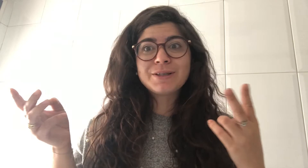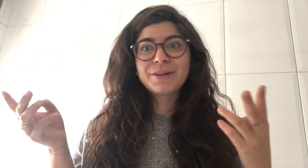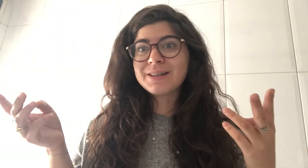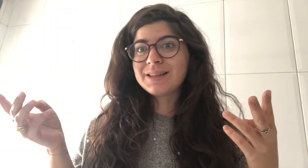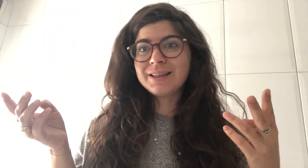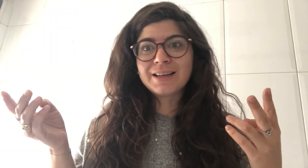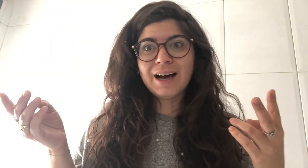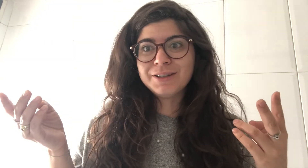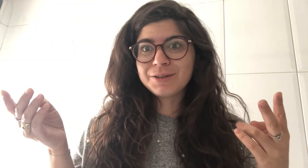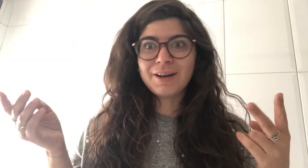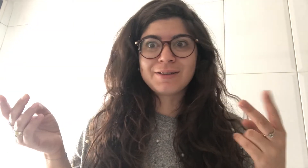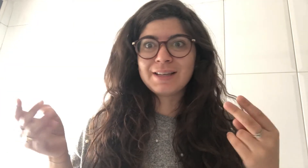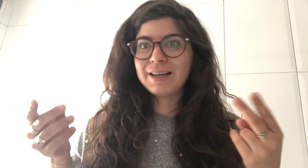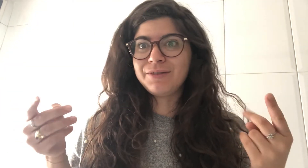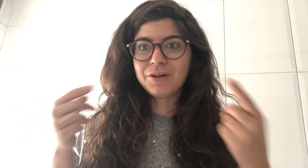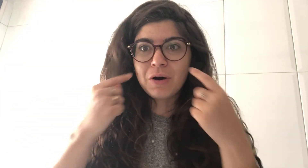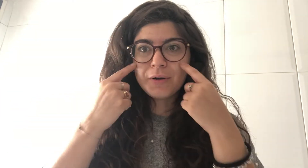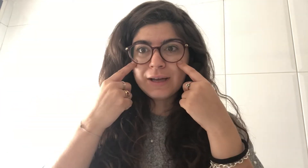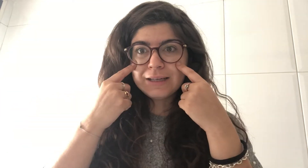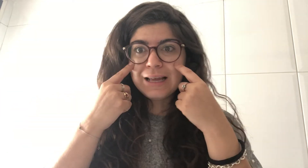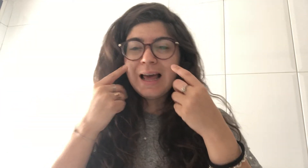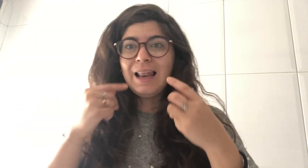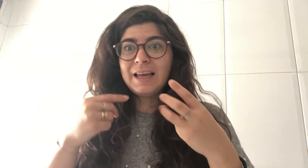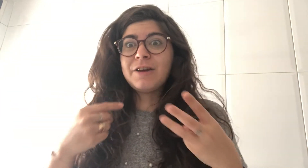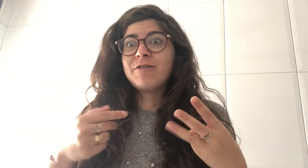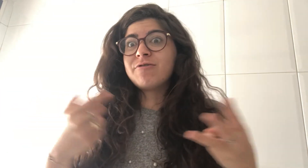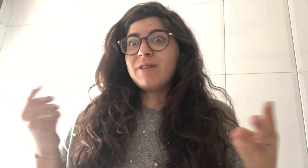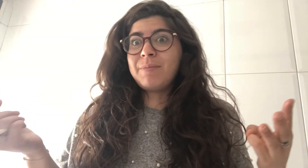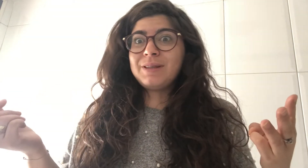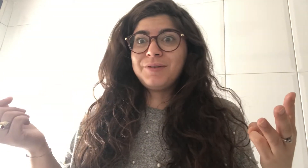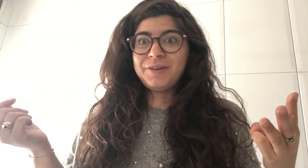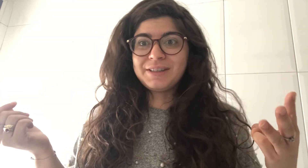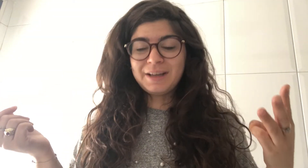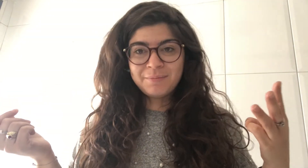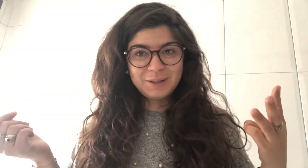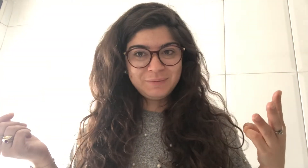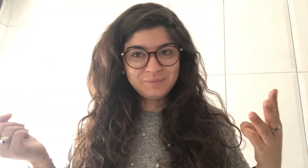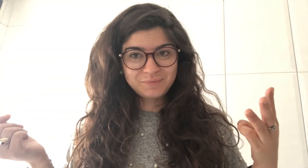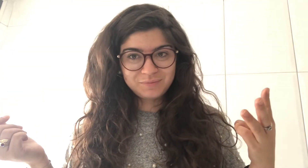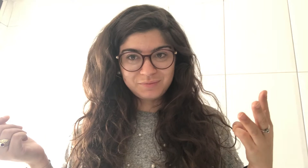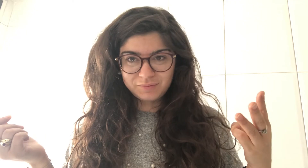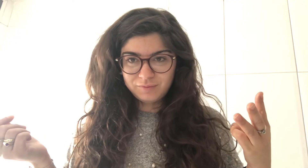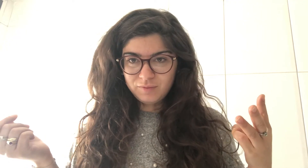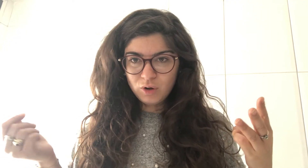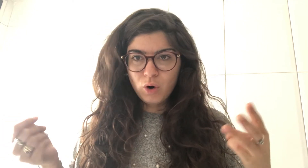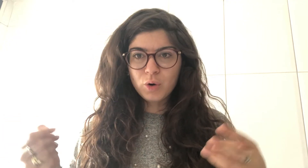you can see in the country outside if you go yes like rabbits for example or